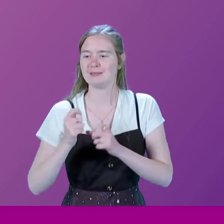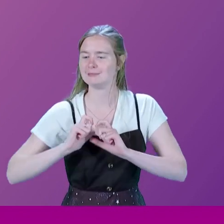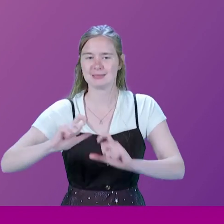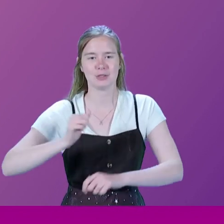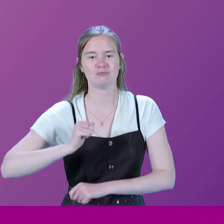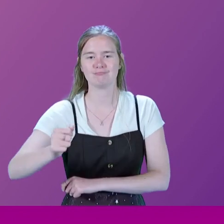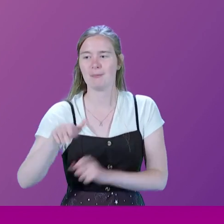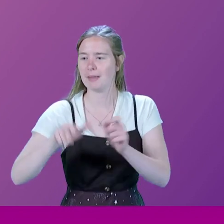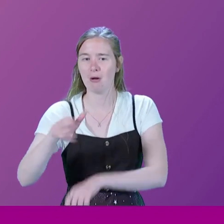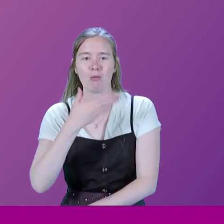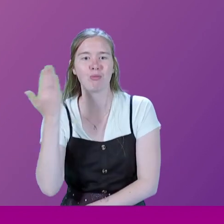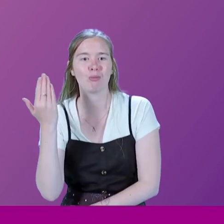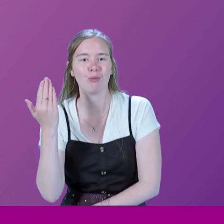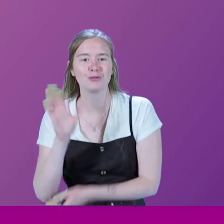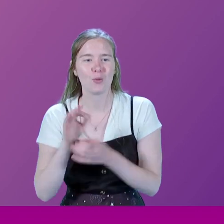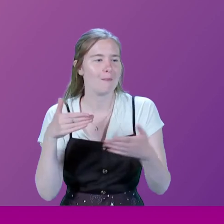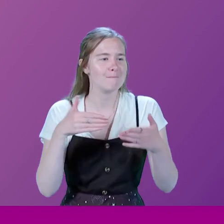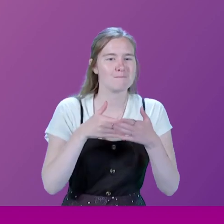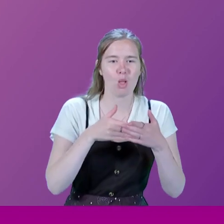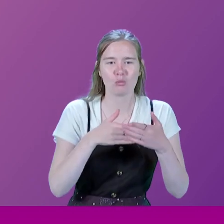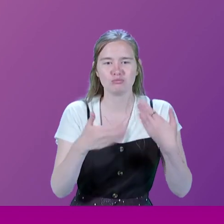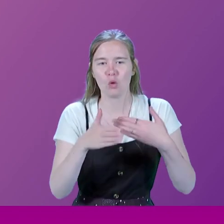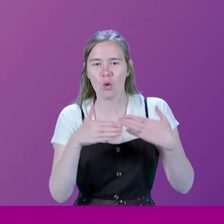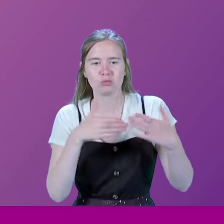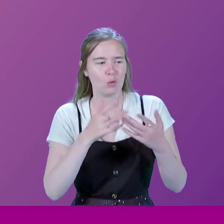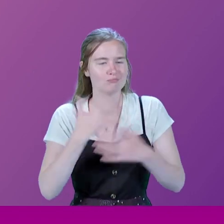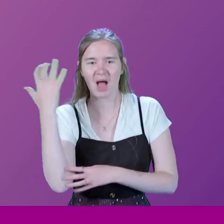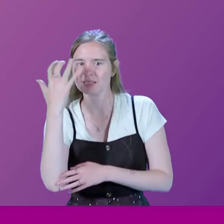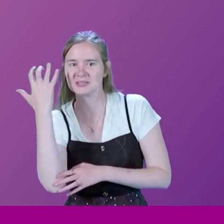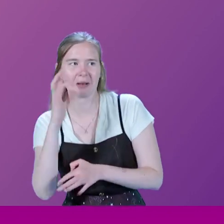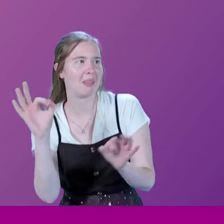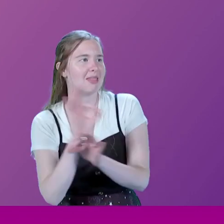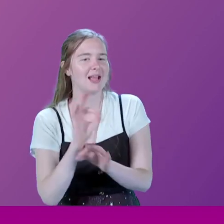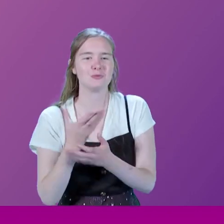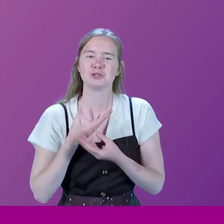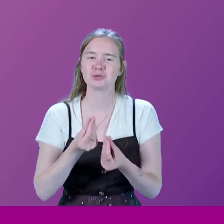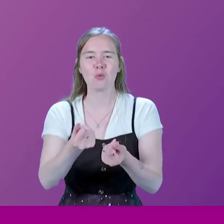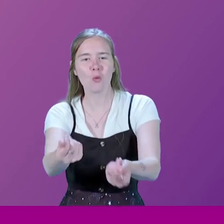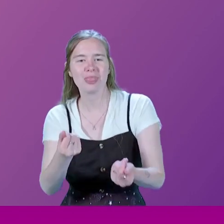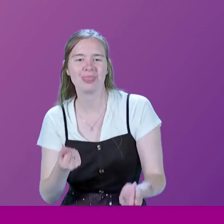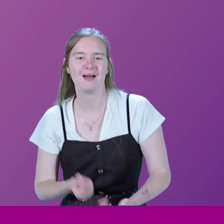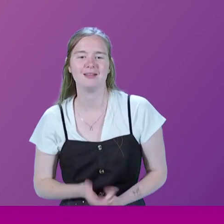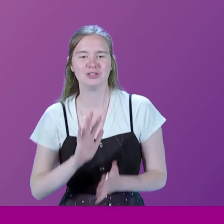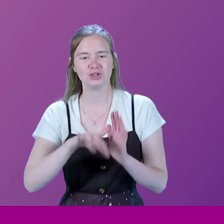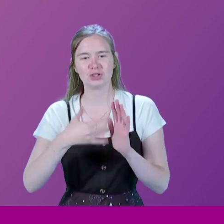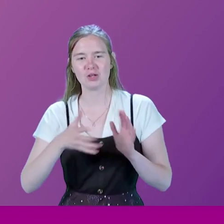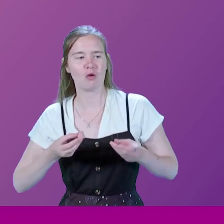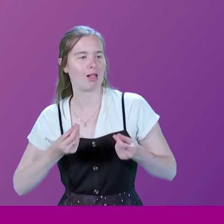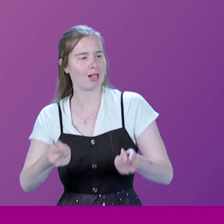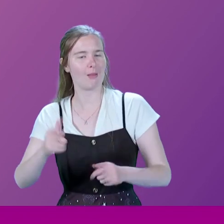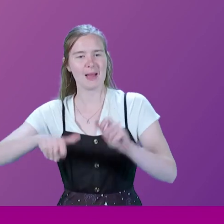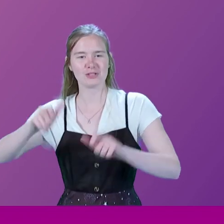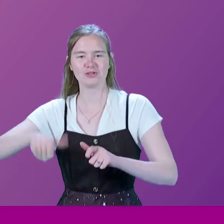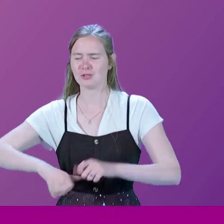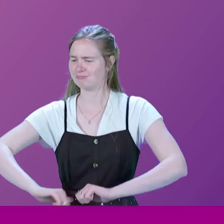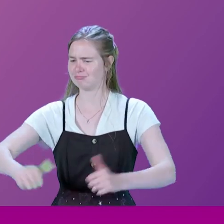on them. So no one blocked a doorway. No one had an accident. You know, they ran the schedule. They loved not having passengers.